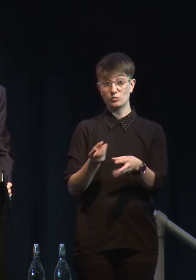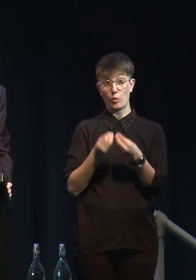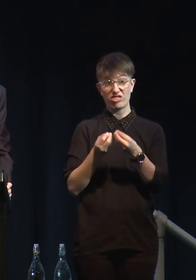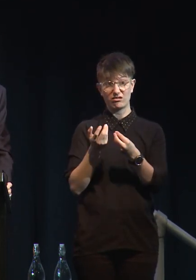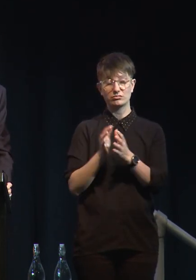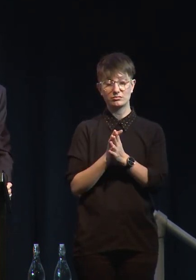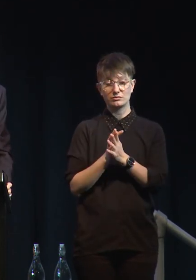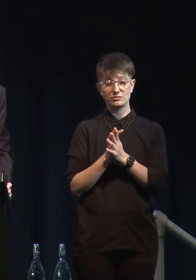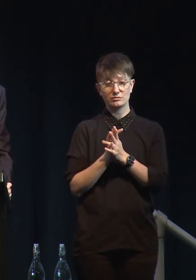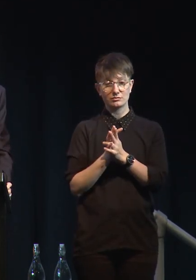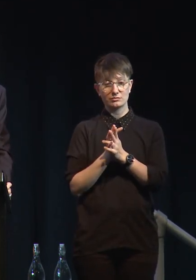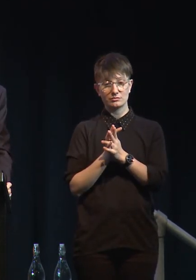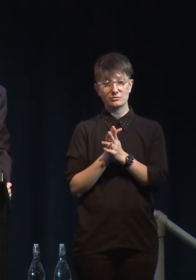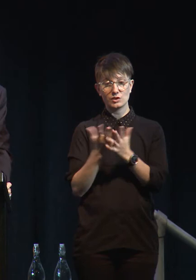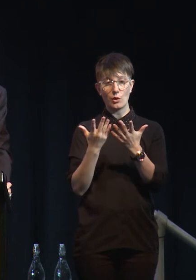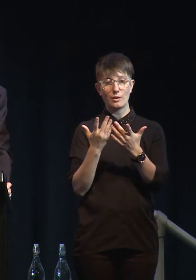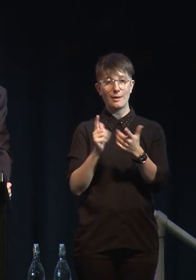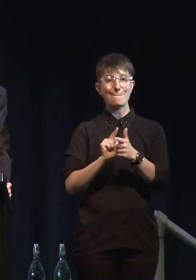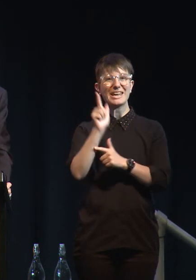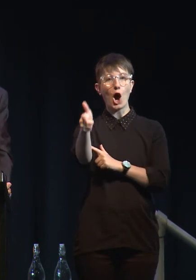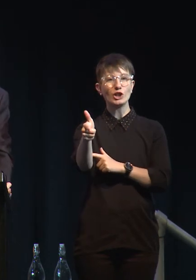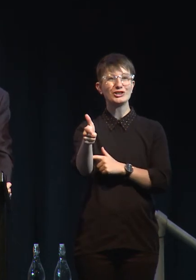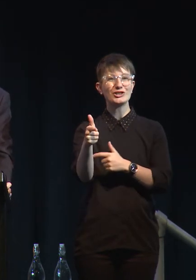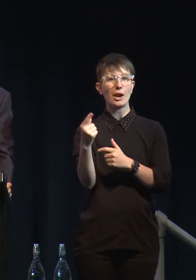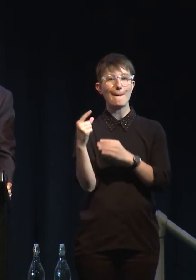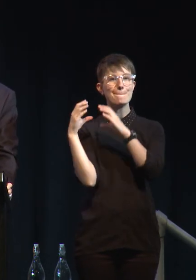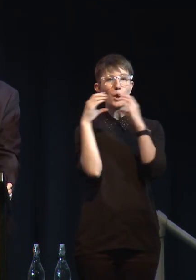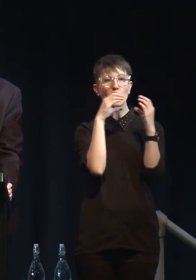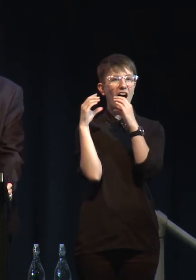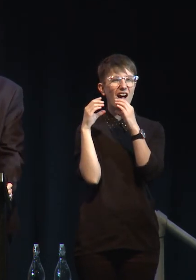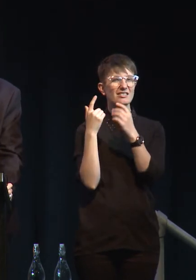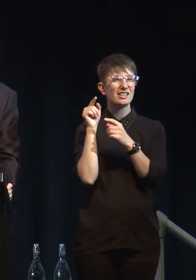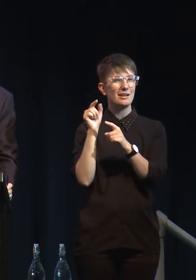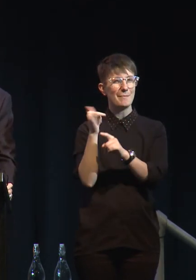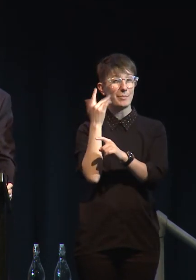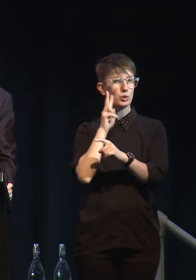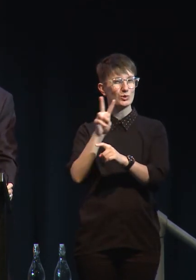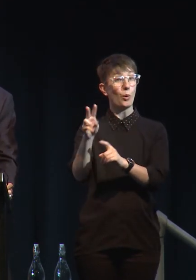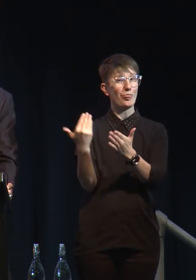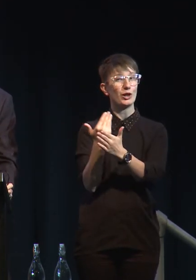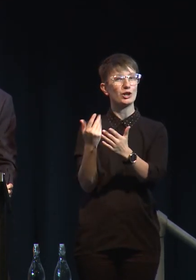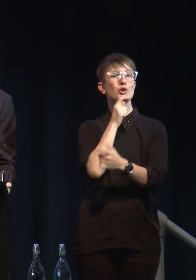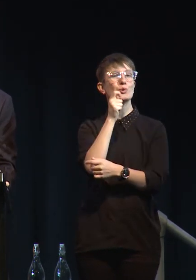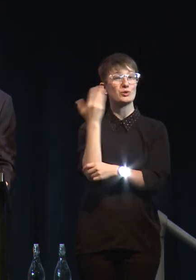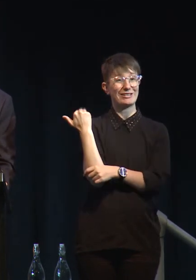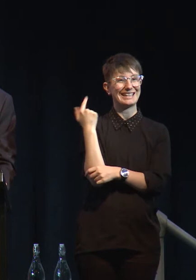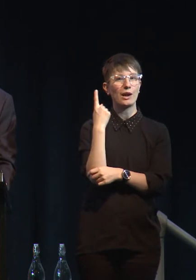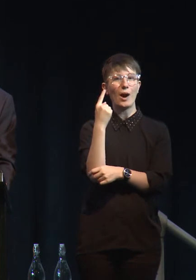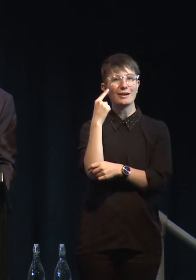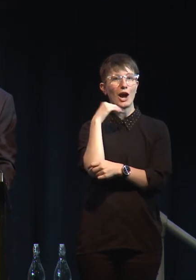this past year. Beyond Burgers, maybe you all saw that in the news, surged 163% in their trading debut.